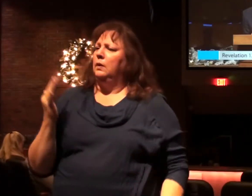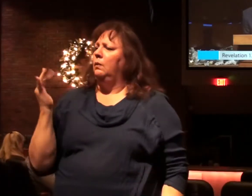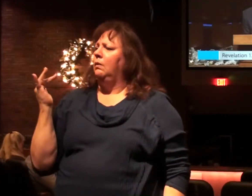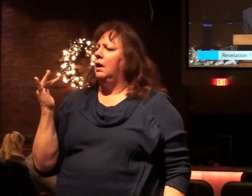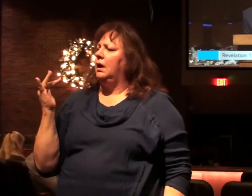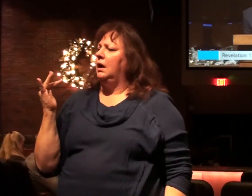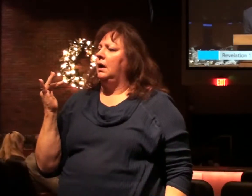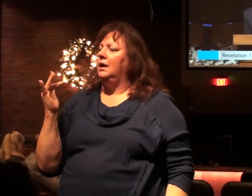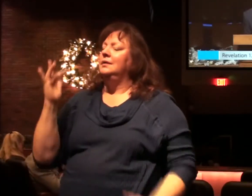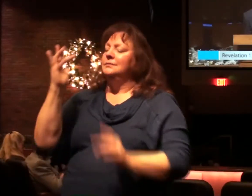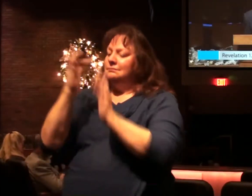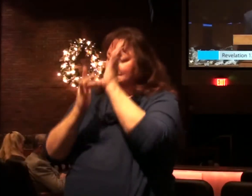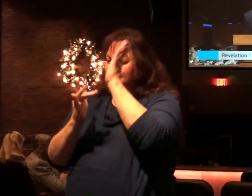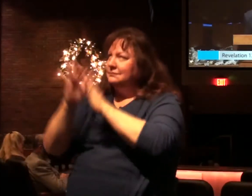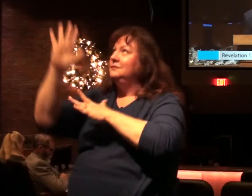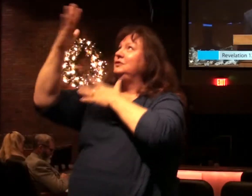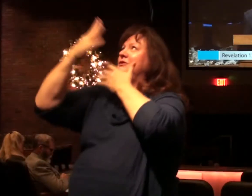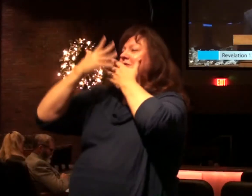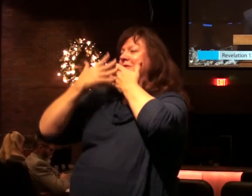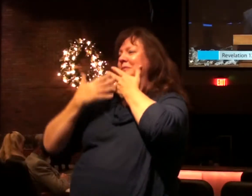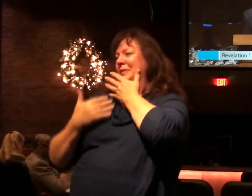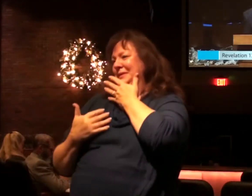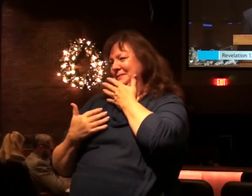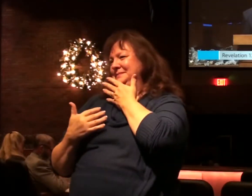of the blood of the lamb.